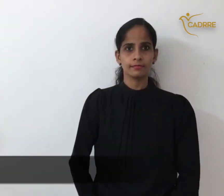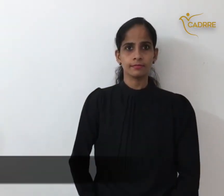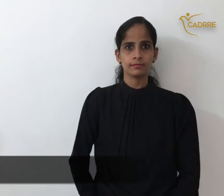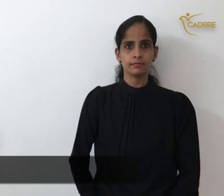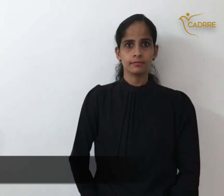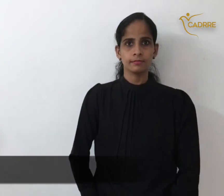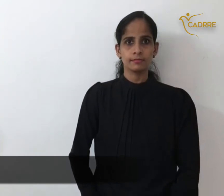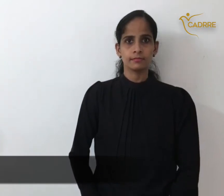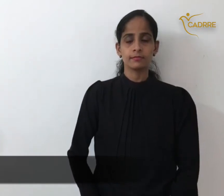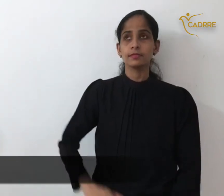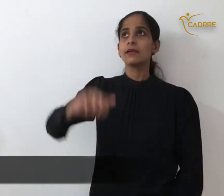water